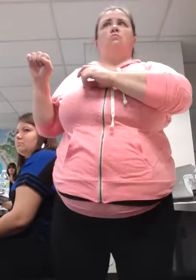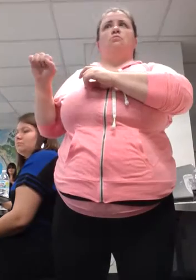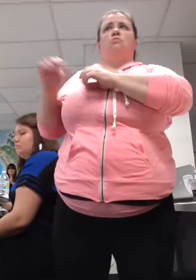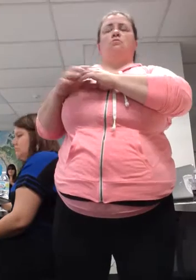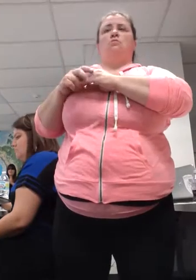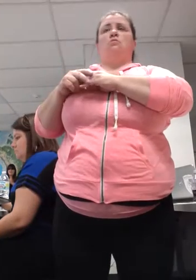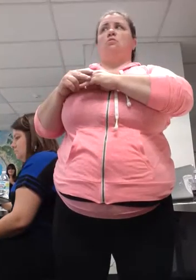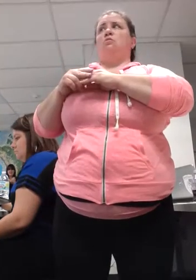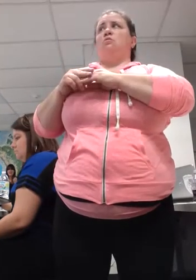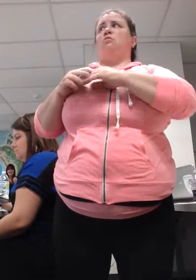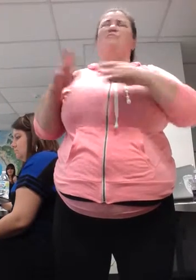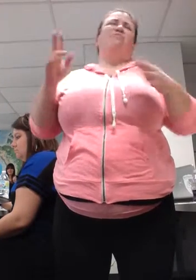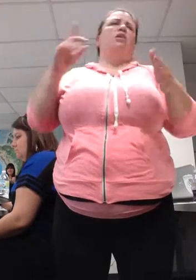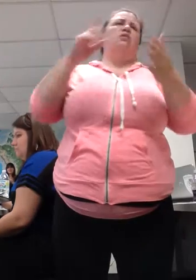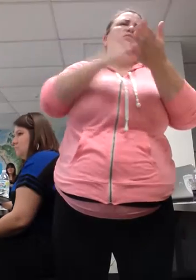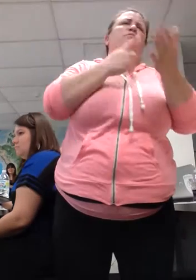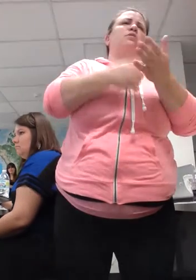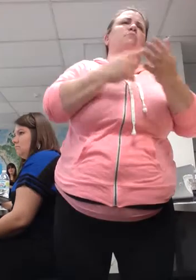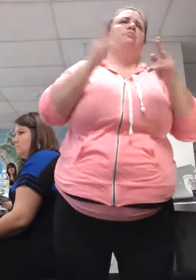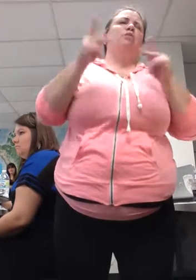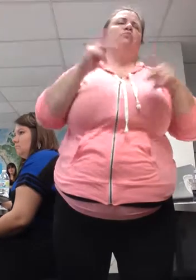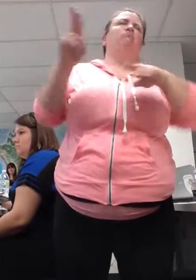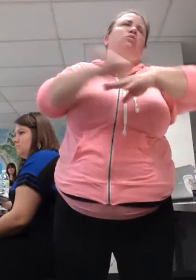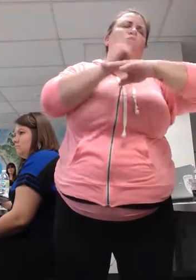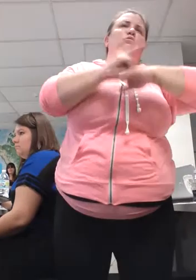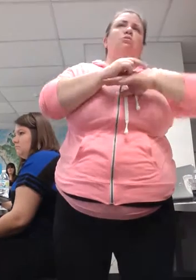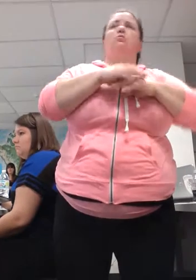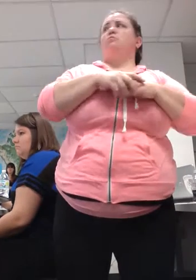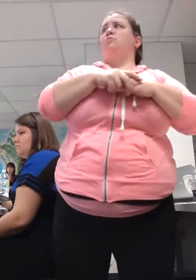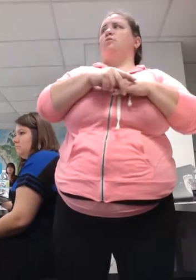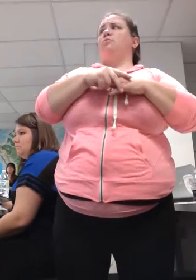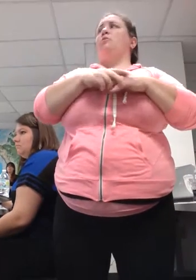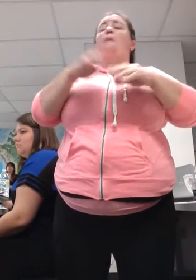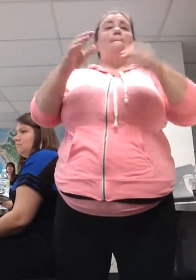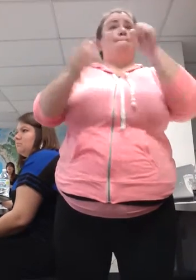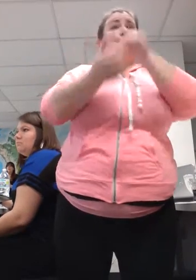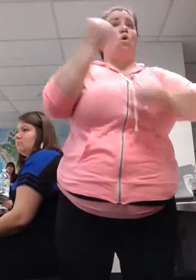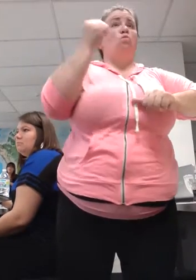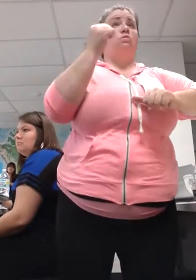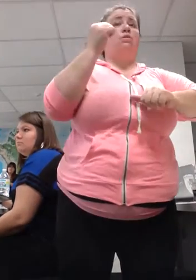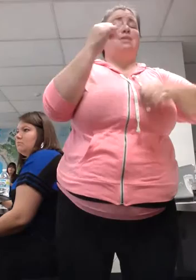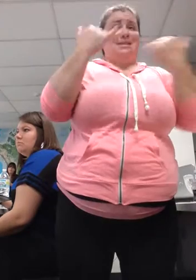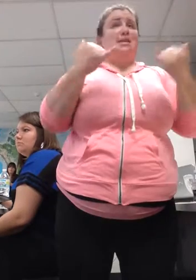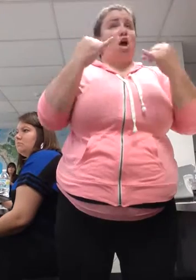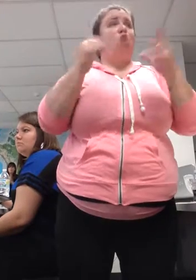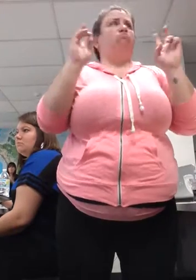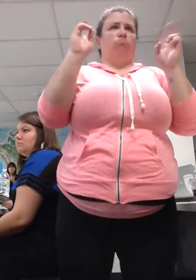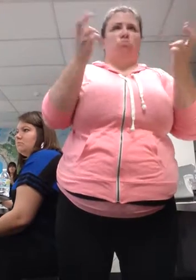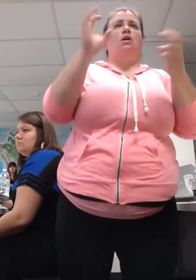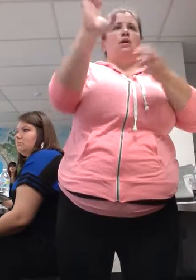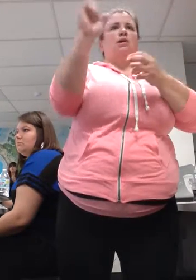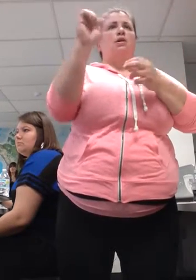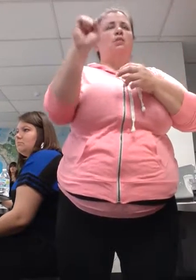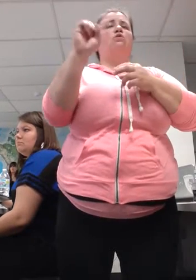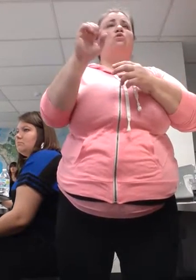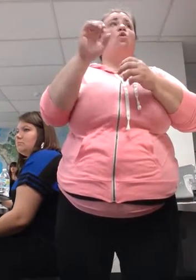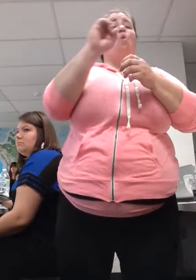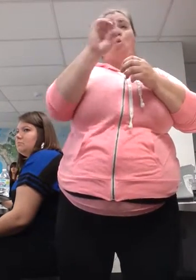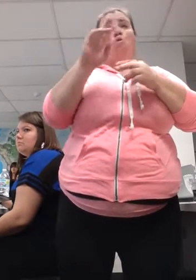some people still use it. You'll hear it out there. But most people will call it CASE now. Or they'll just call it transliteration. And it's